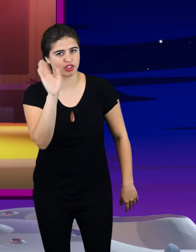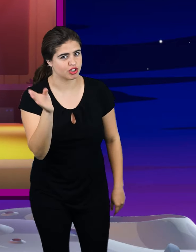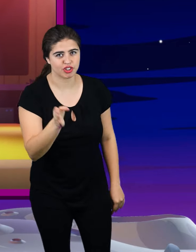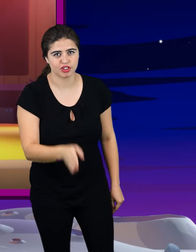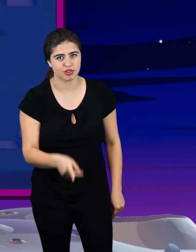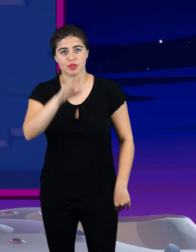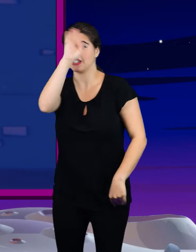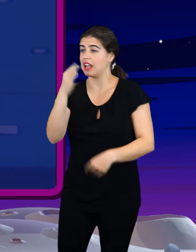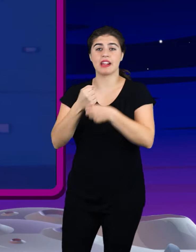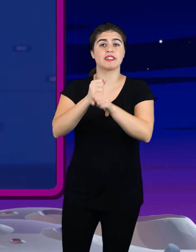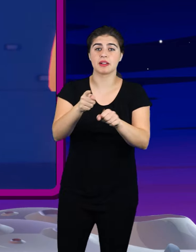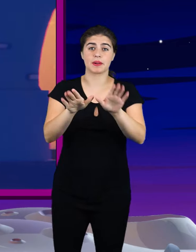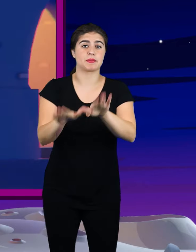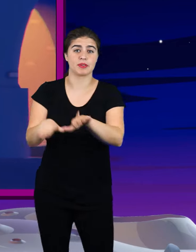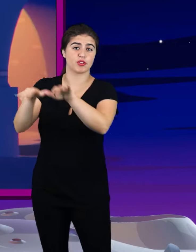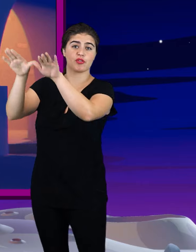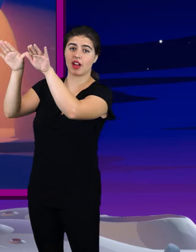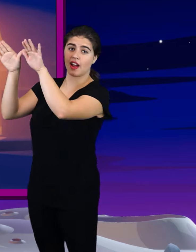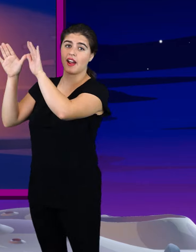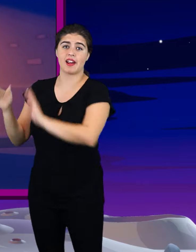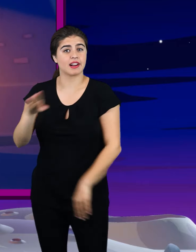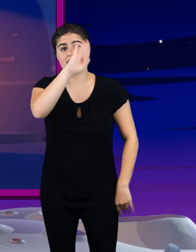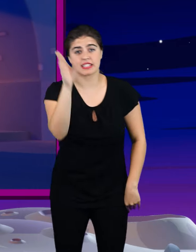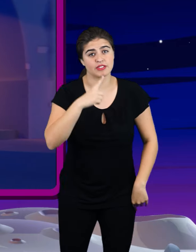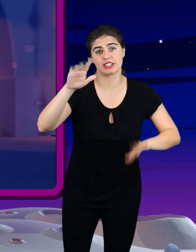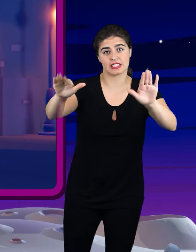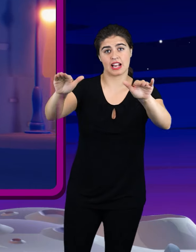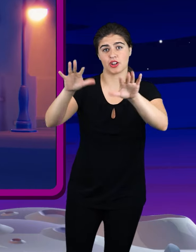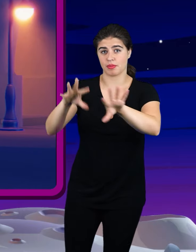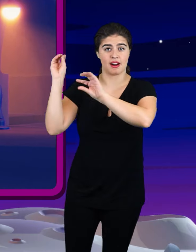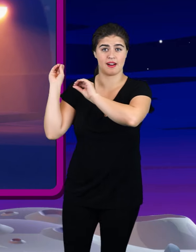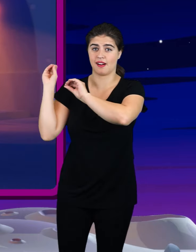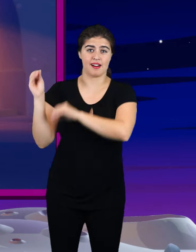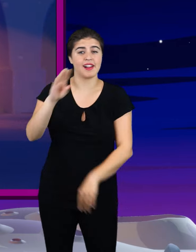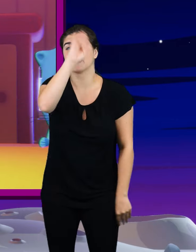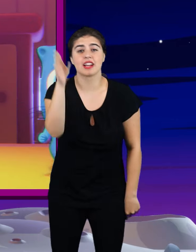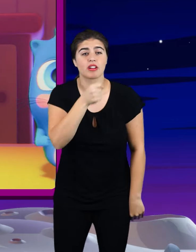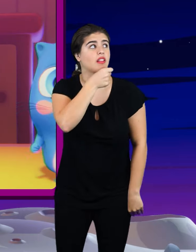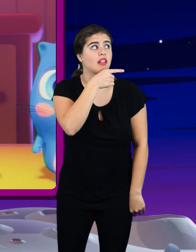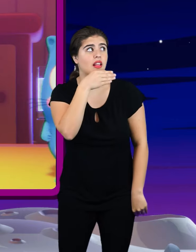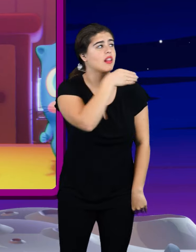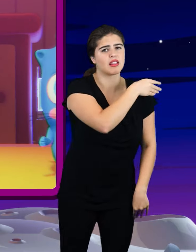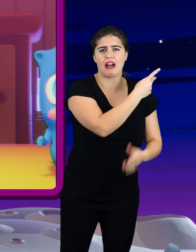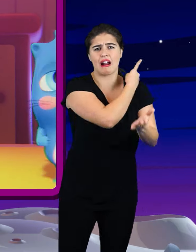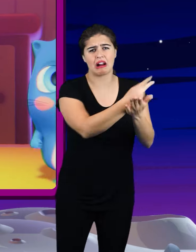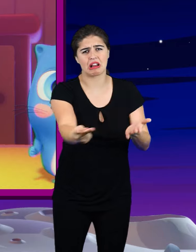you Never gonna make you fly Never gonna say goodbye Never gonna tell a lie